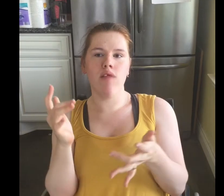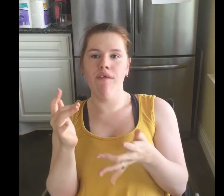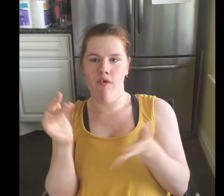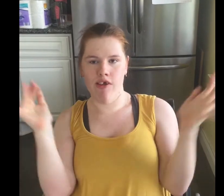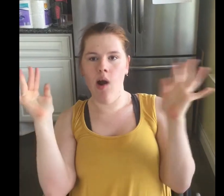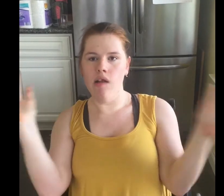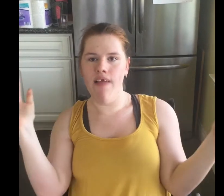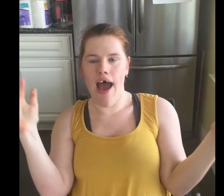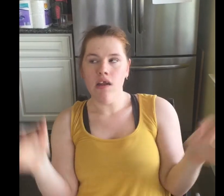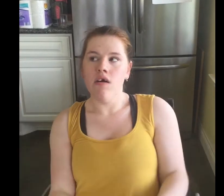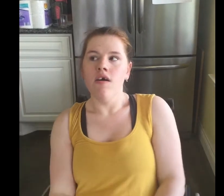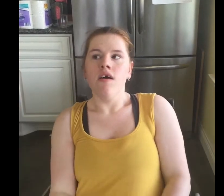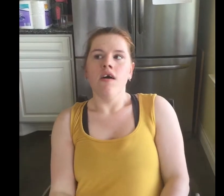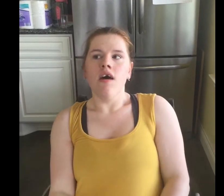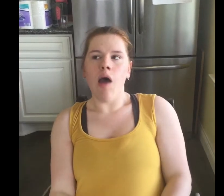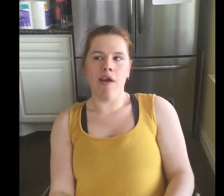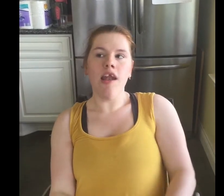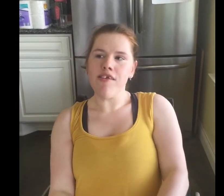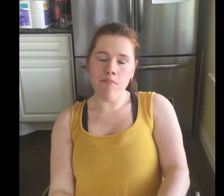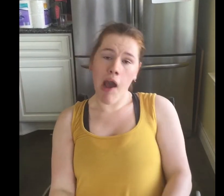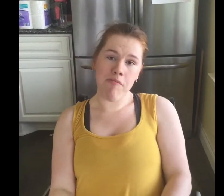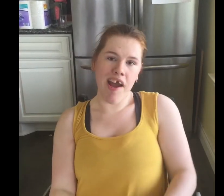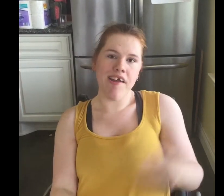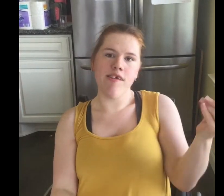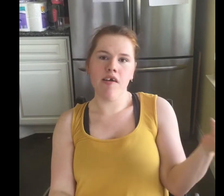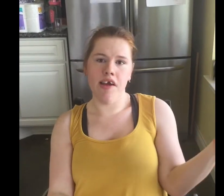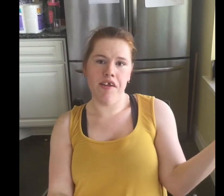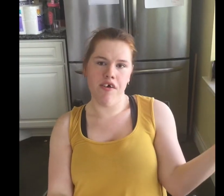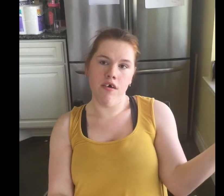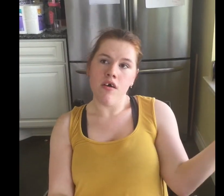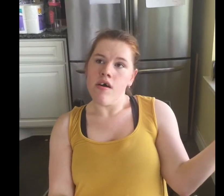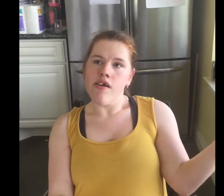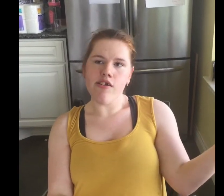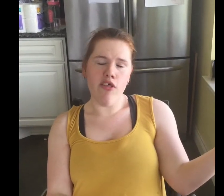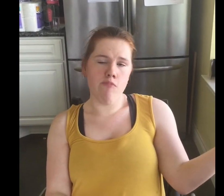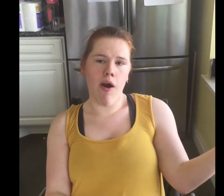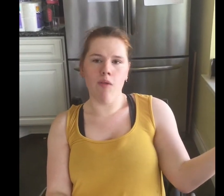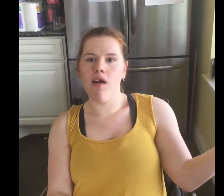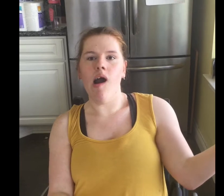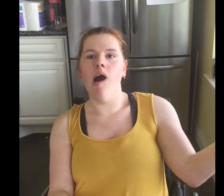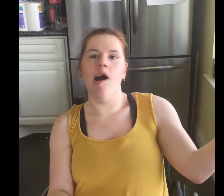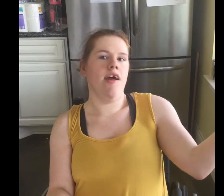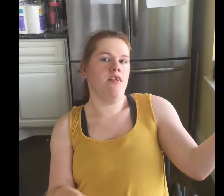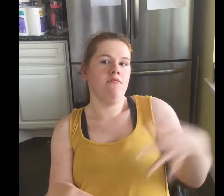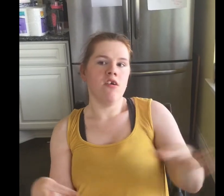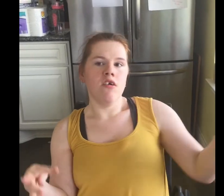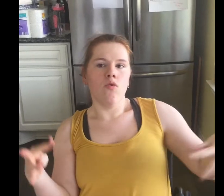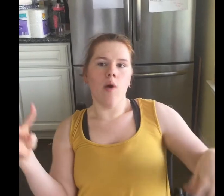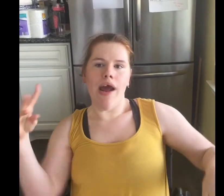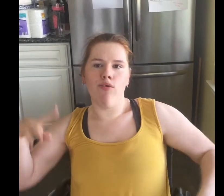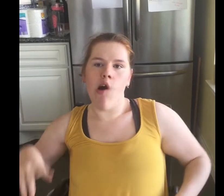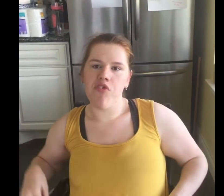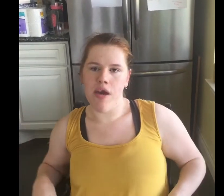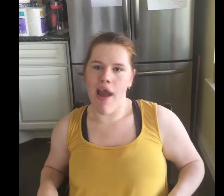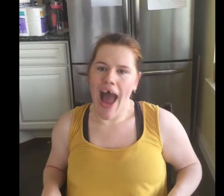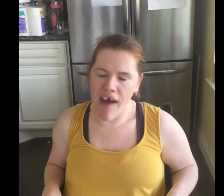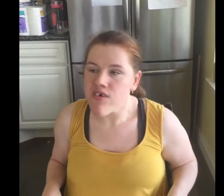flavors and all of that. I mean sometimes I get sucked into Southern butter pecan and whatever else they may have.